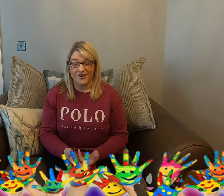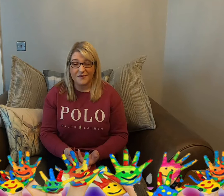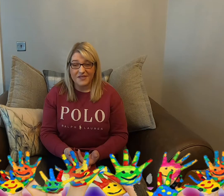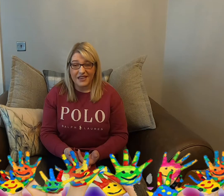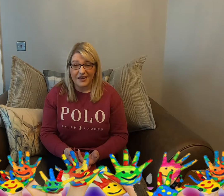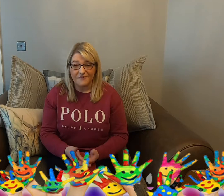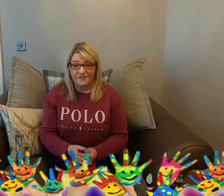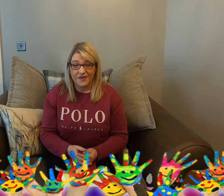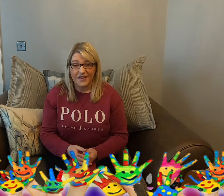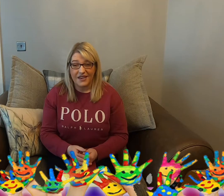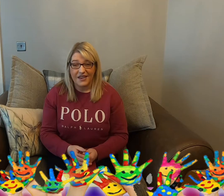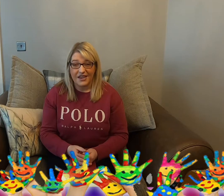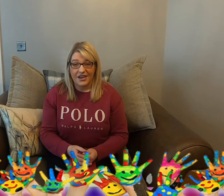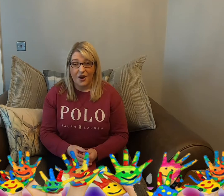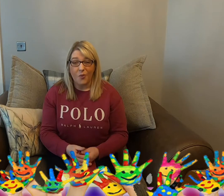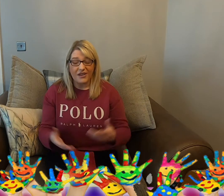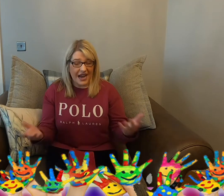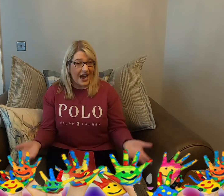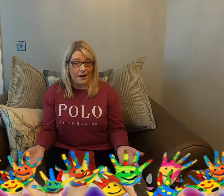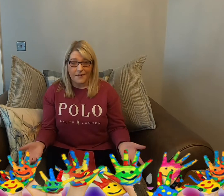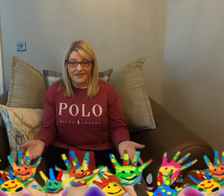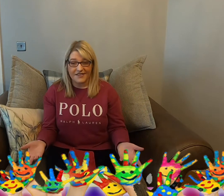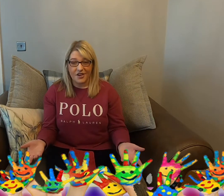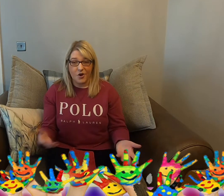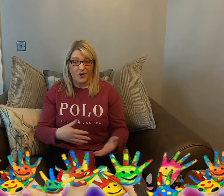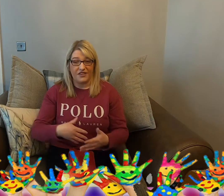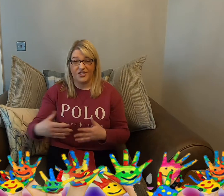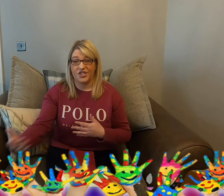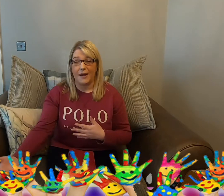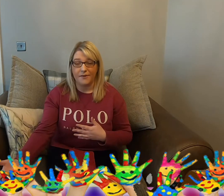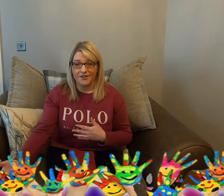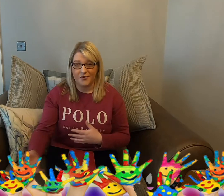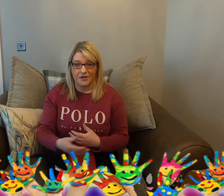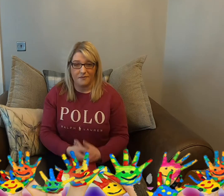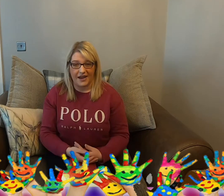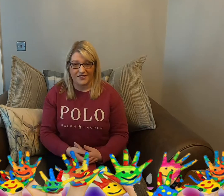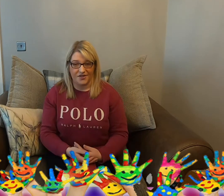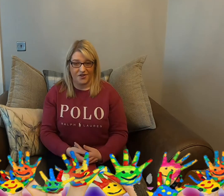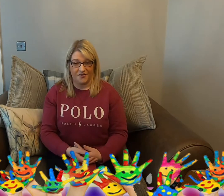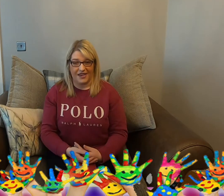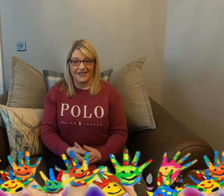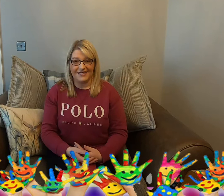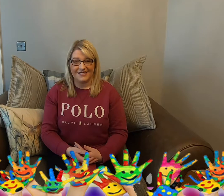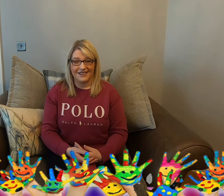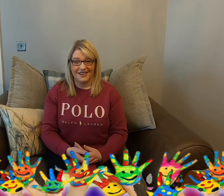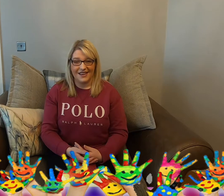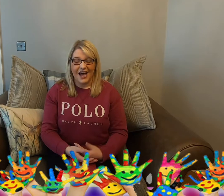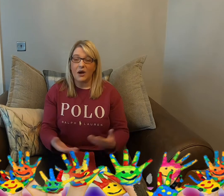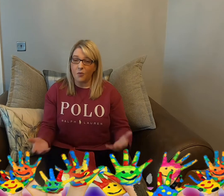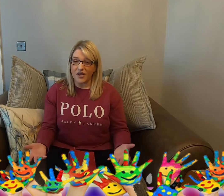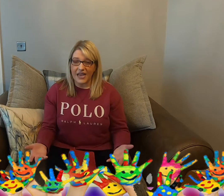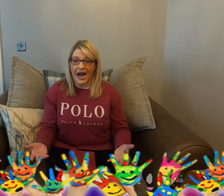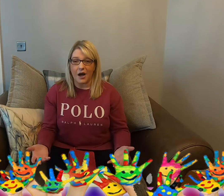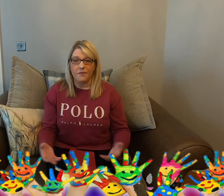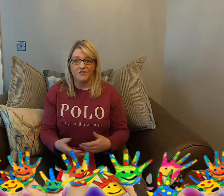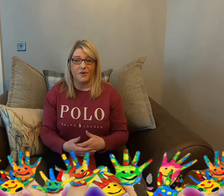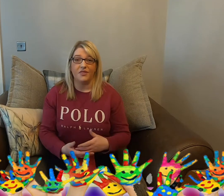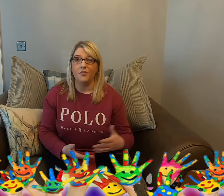Christmas time? What happened when the shepherds went back to their fields? And what happened when the